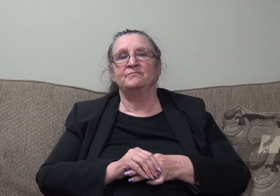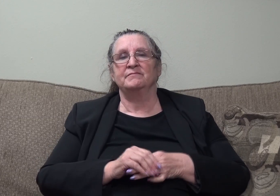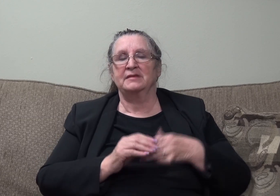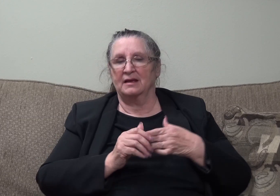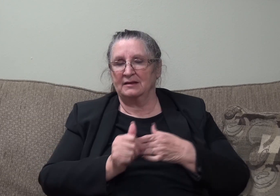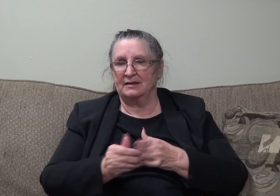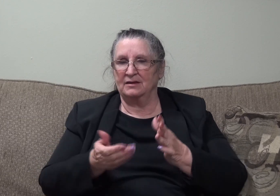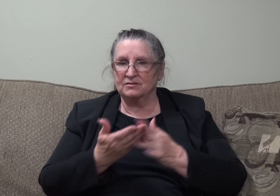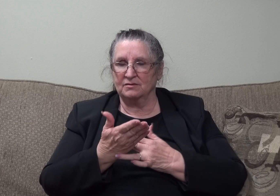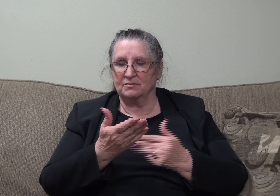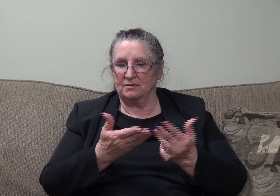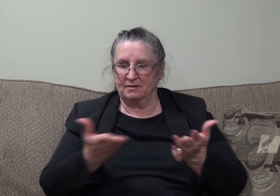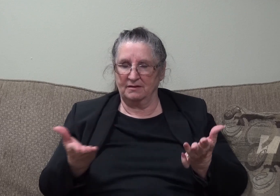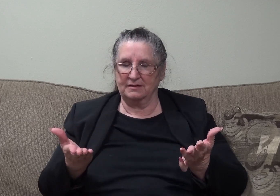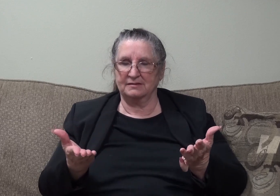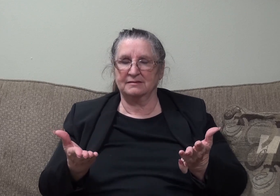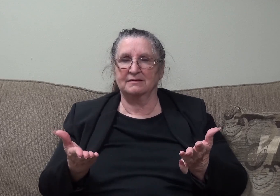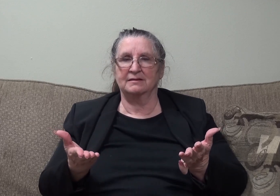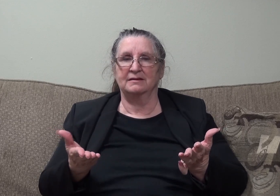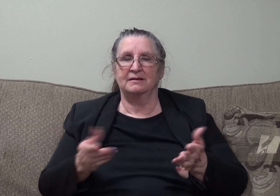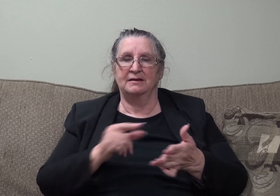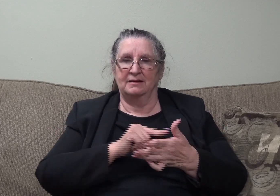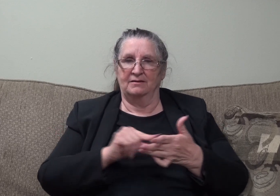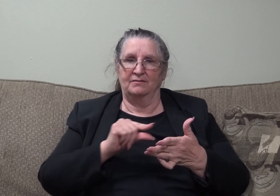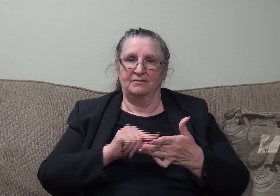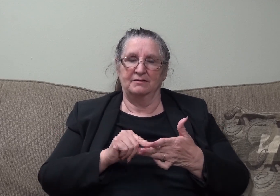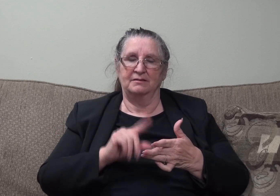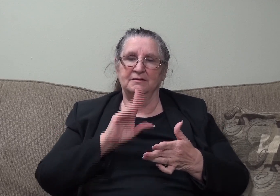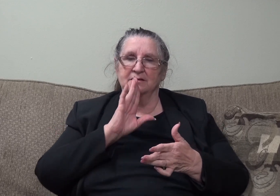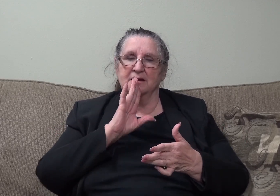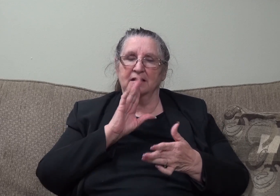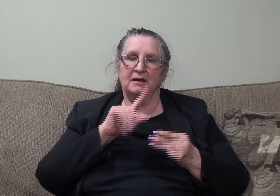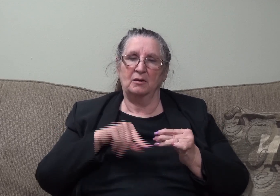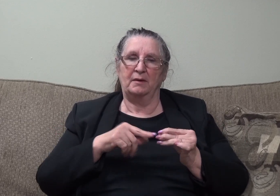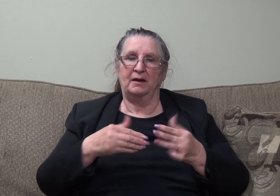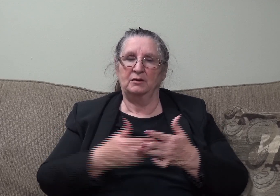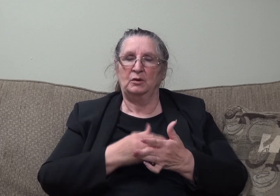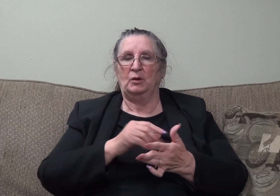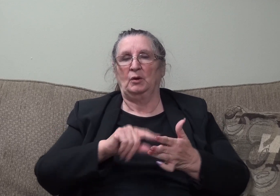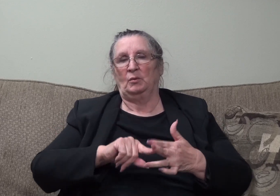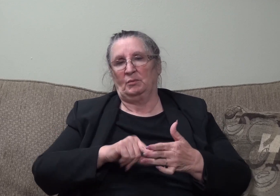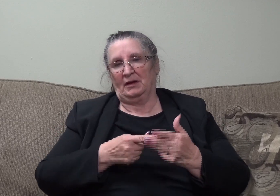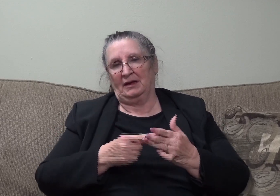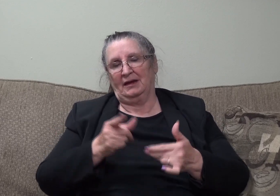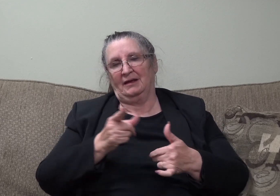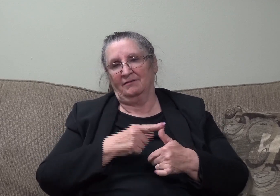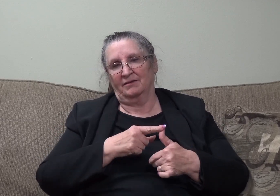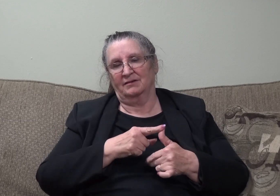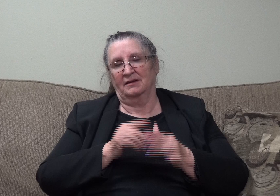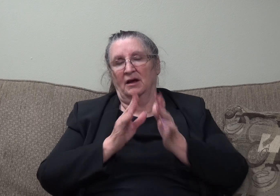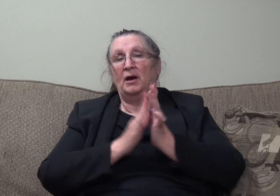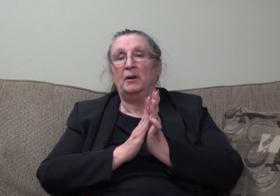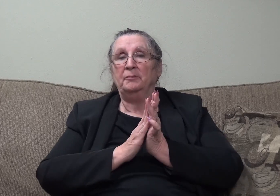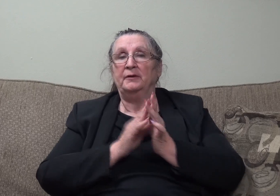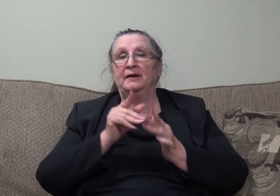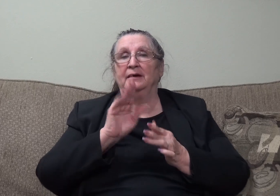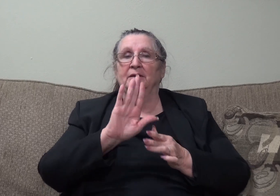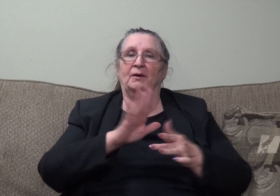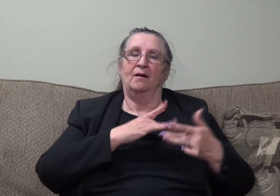verses that talk about new beginnings and firsts, I pray that your heart will be in the right